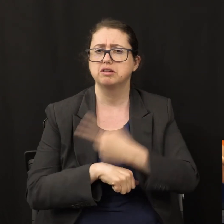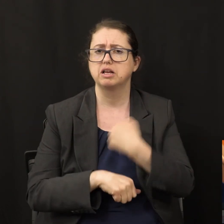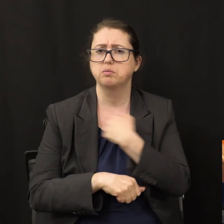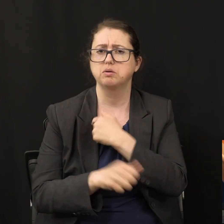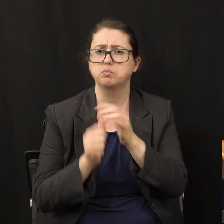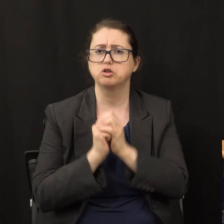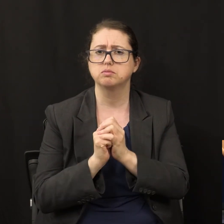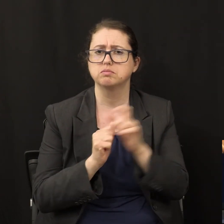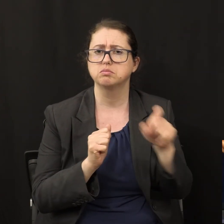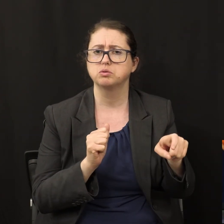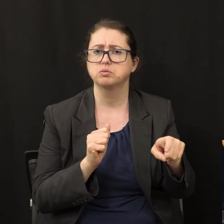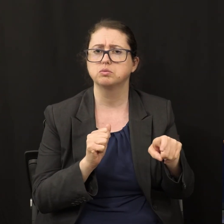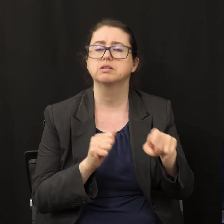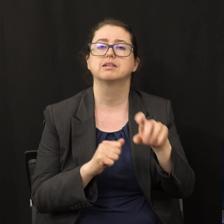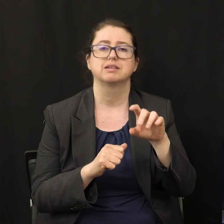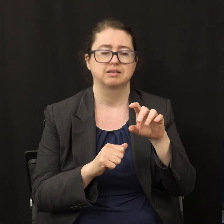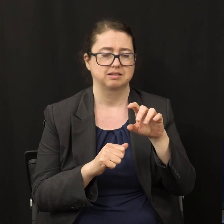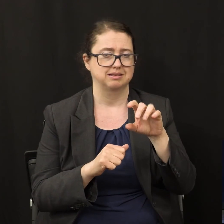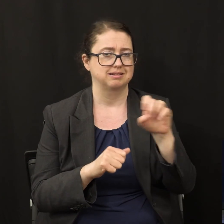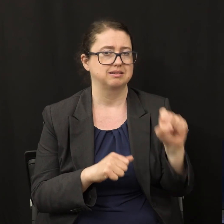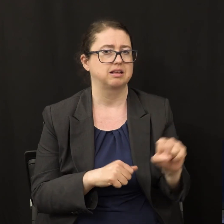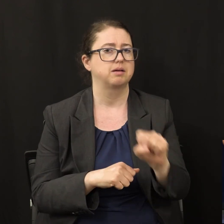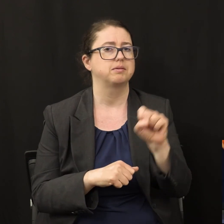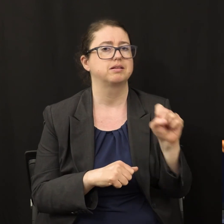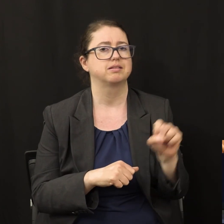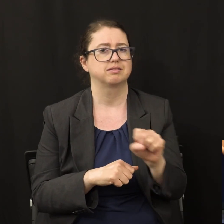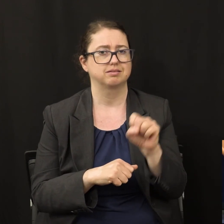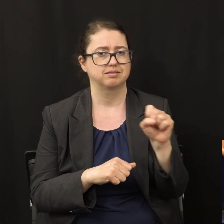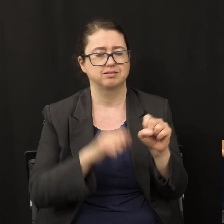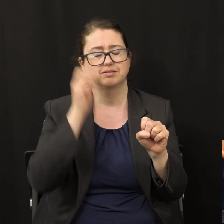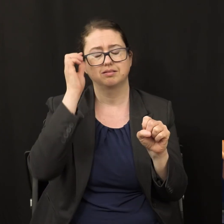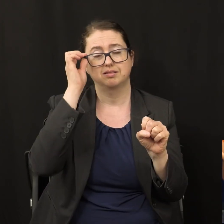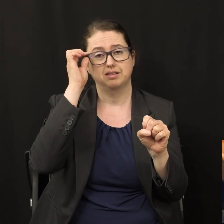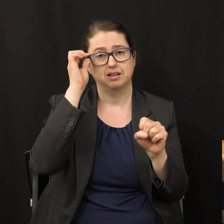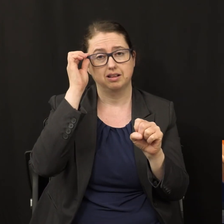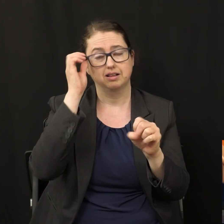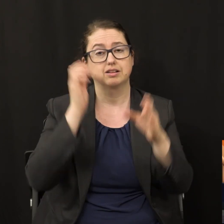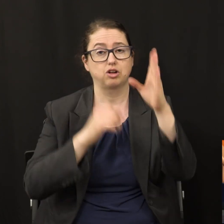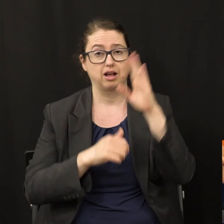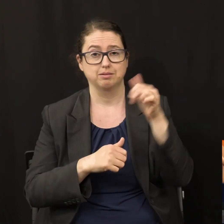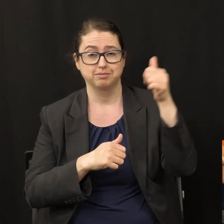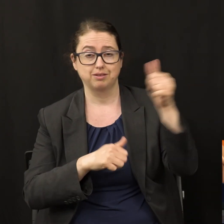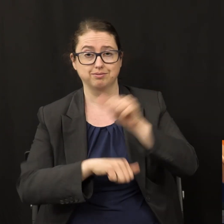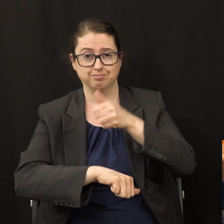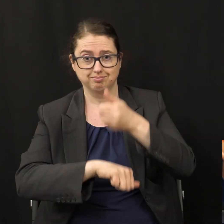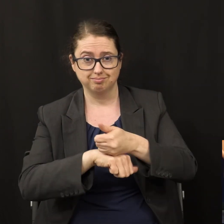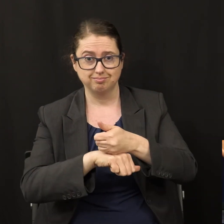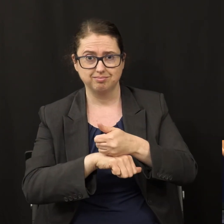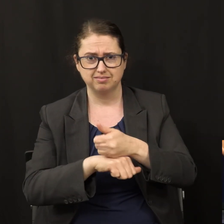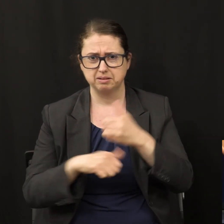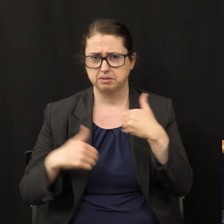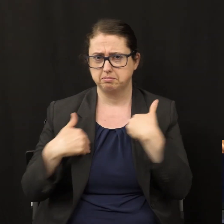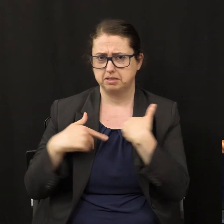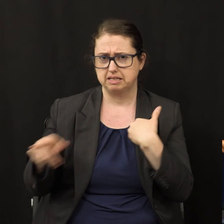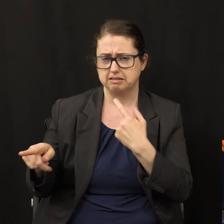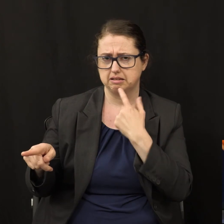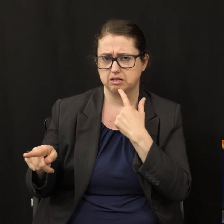God established the sabbath as a memorial at creation what day does the beast say that we're supposed to keep